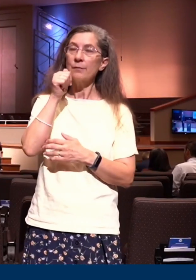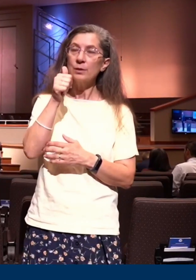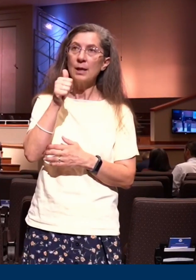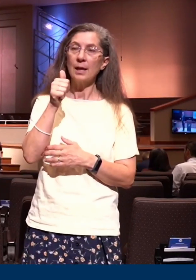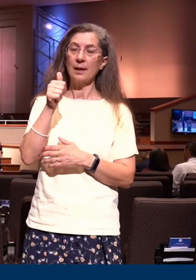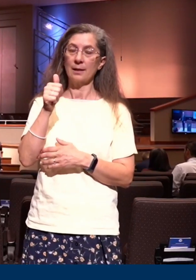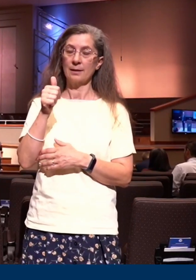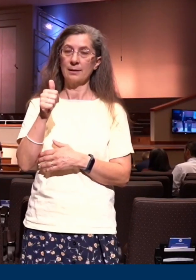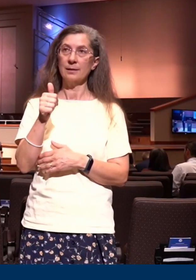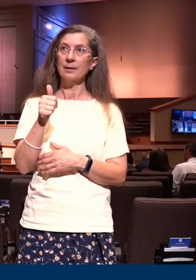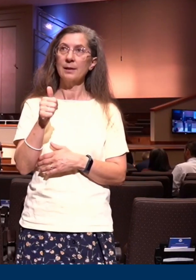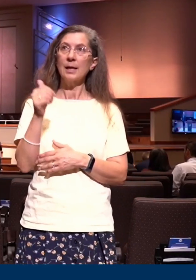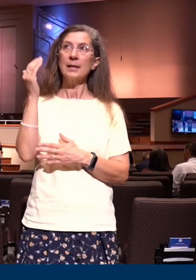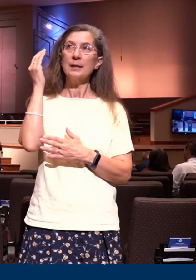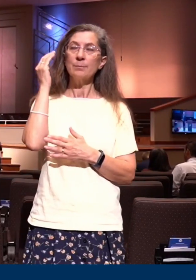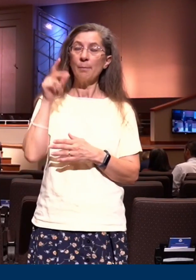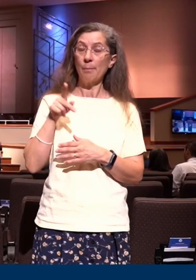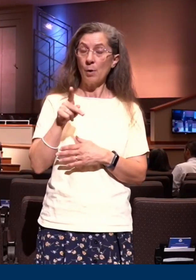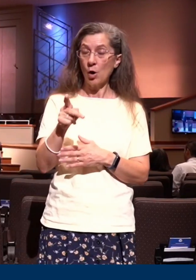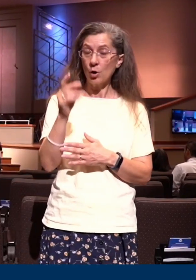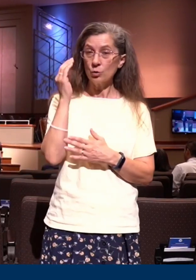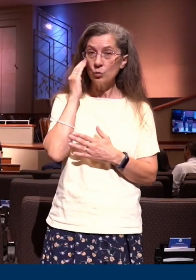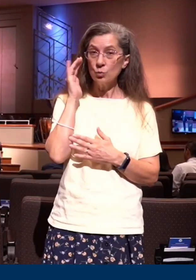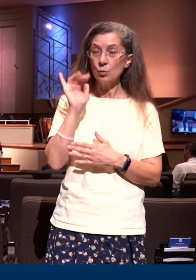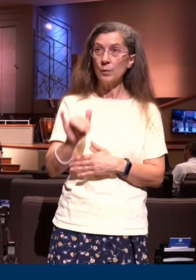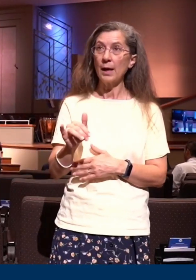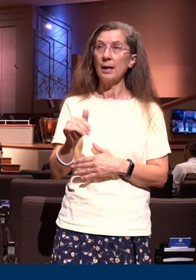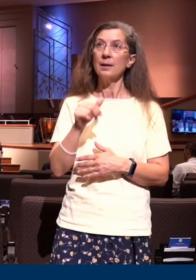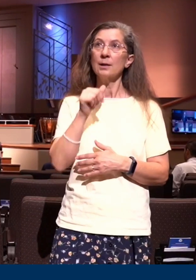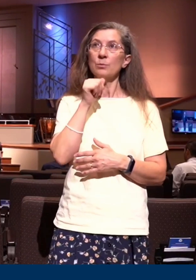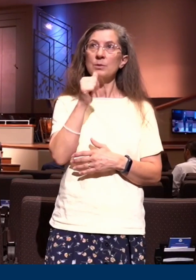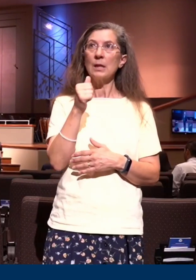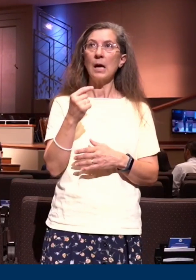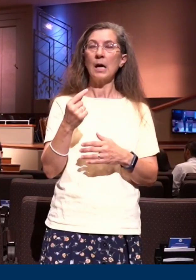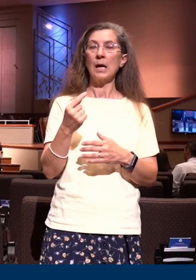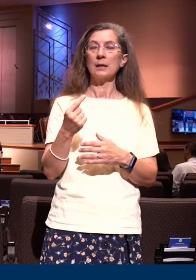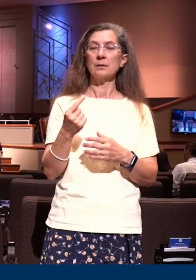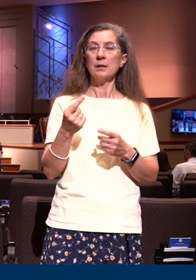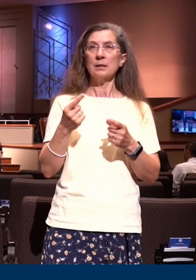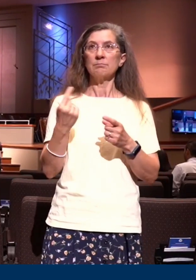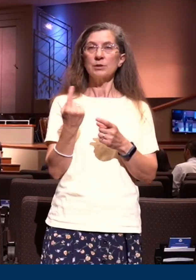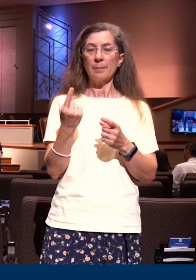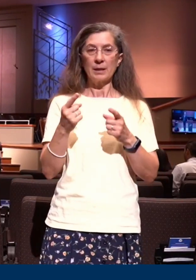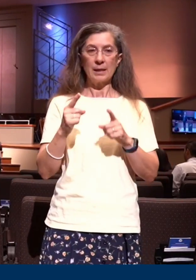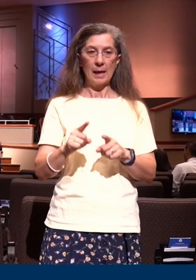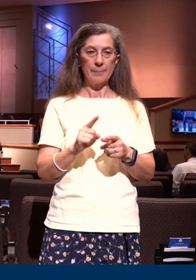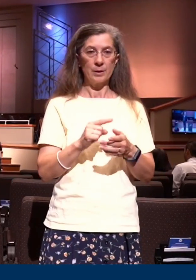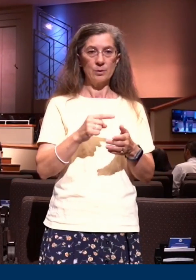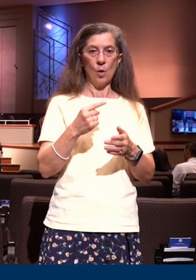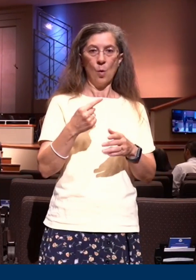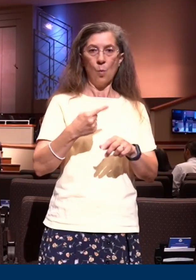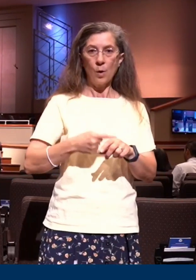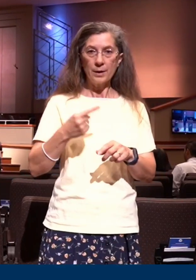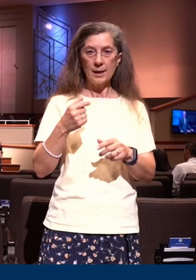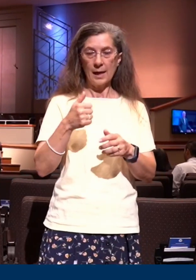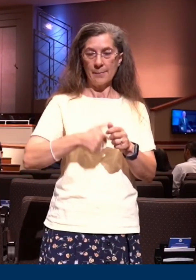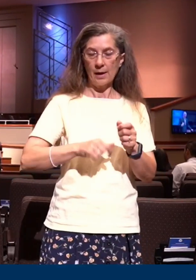that he knew that because it wasn't once a week for him it was moment by moment and day by day reckoning